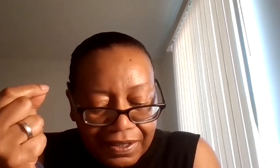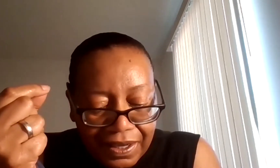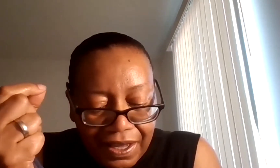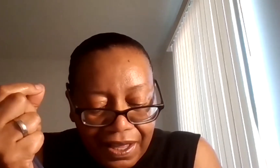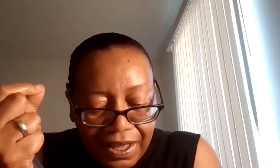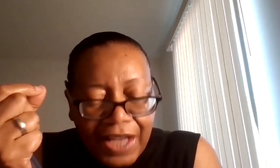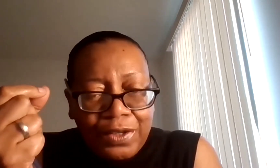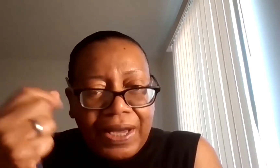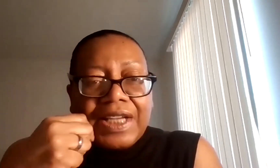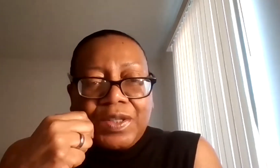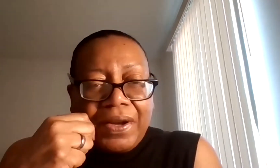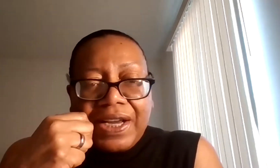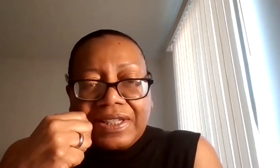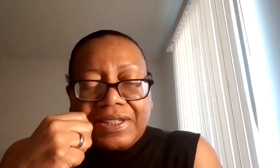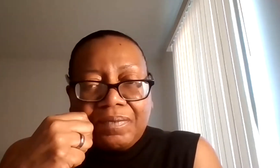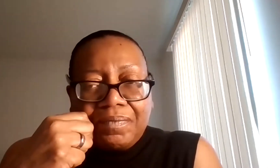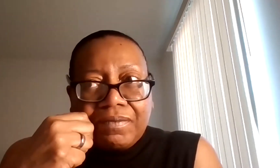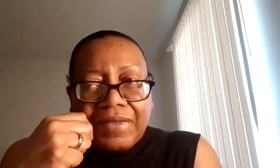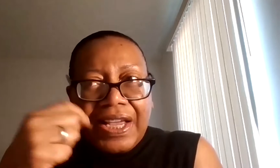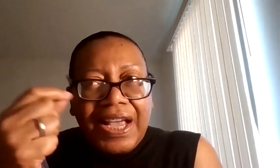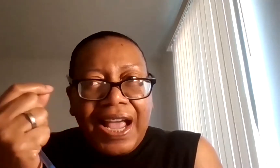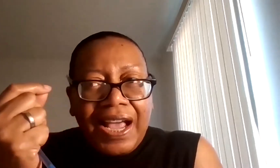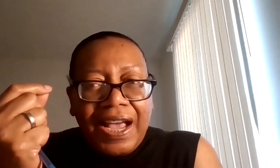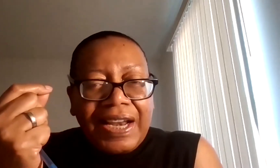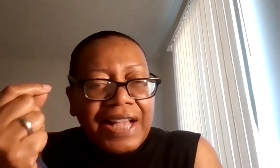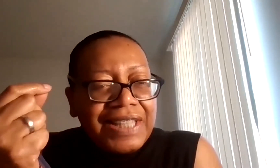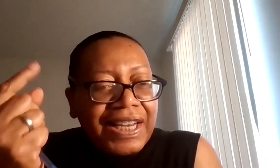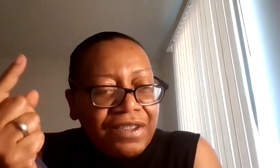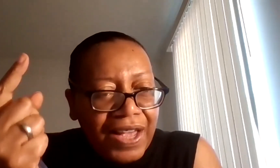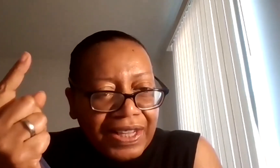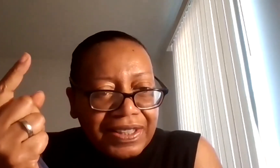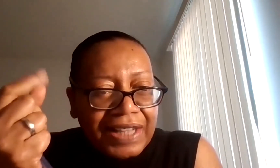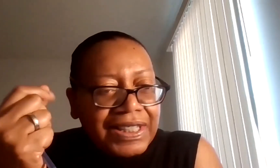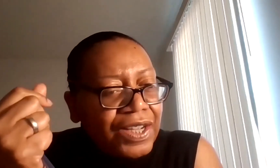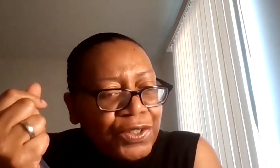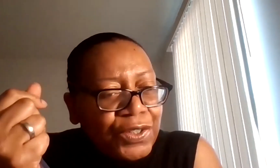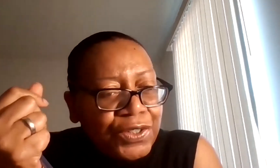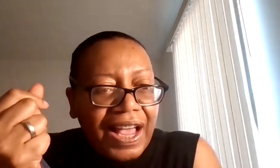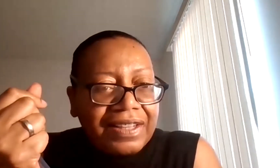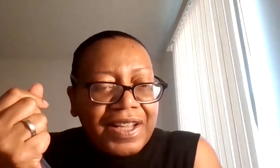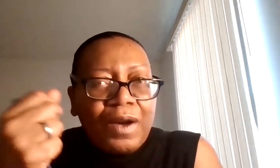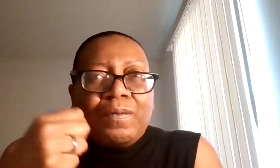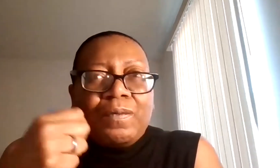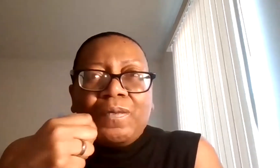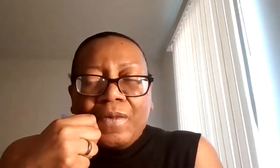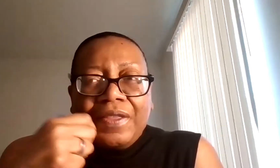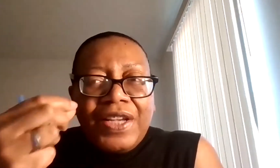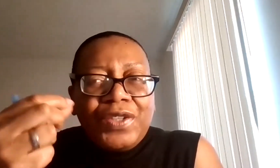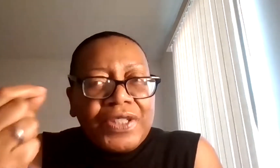that you can experience. And I said event, I said, understand that